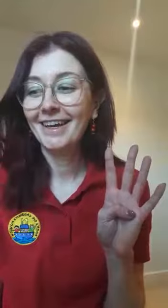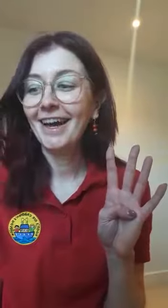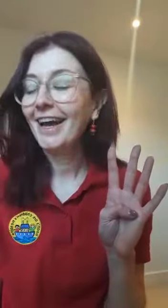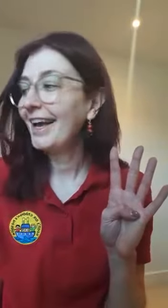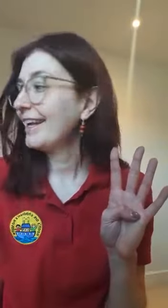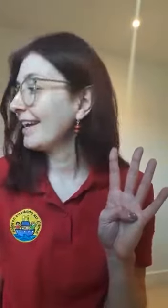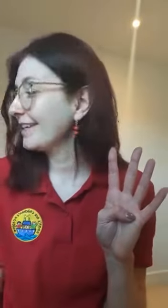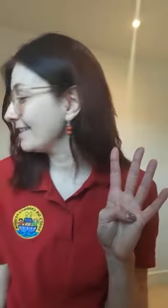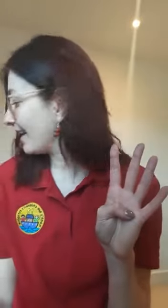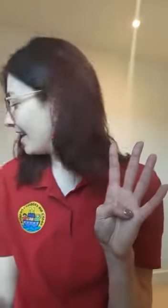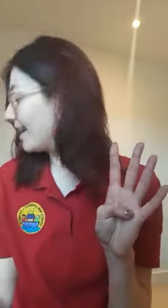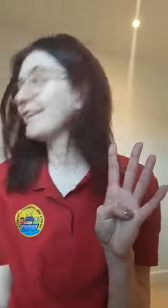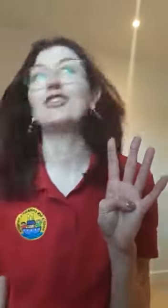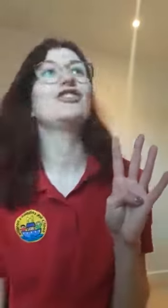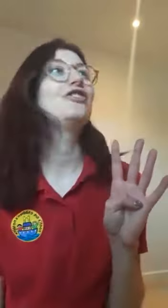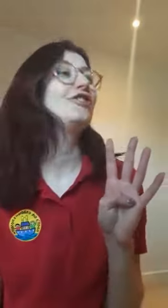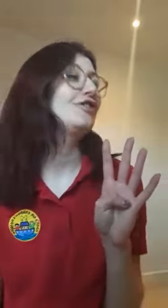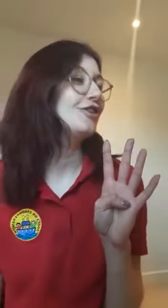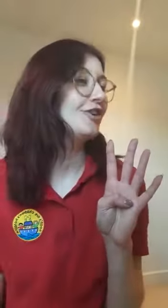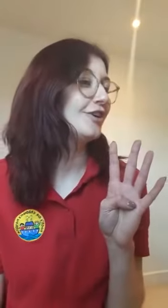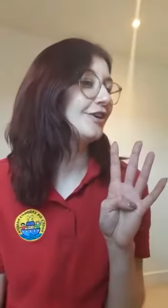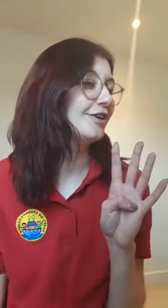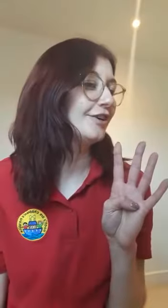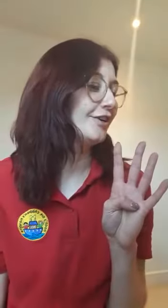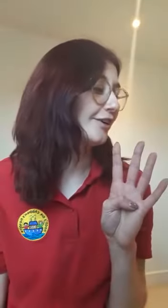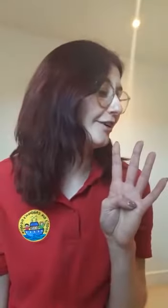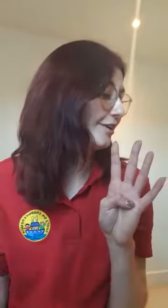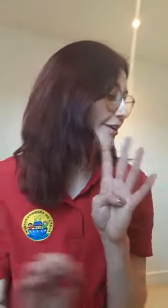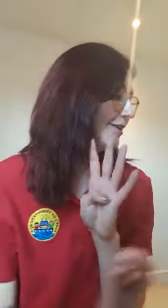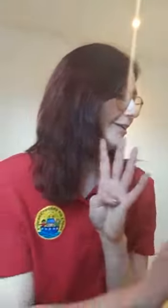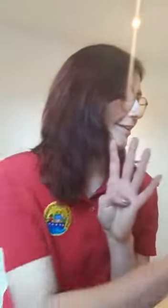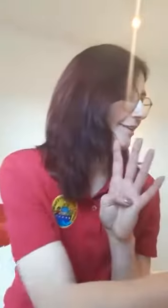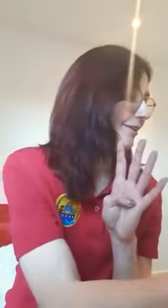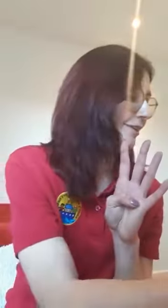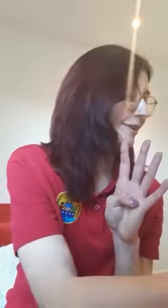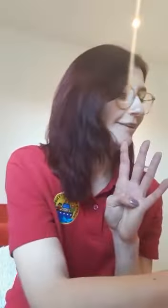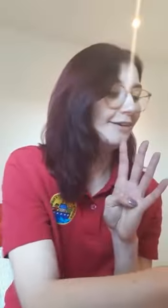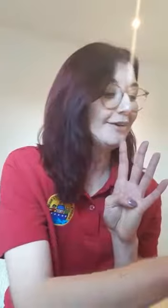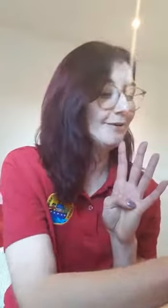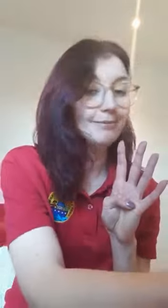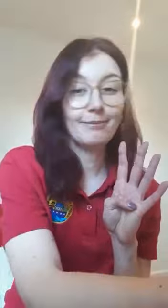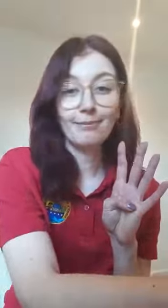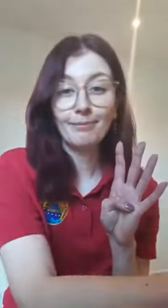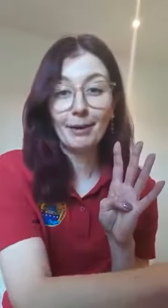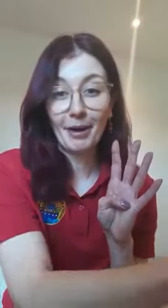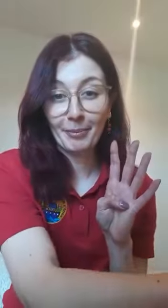And I can touch my paper.